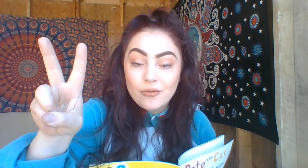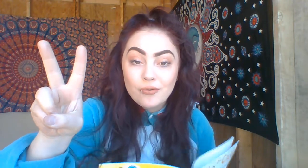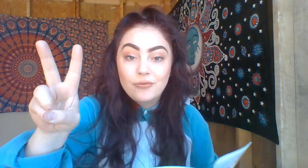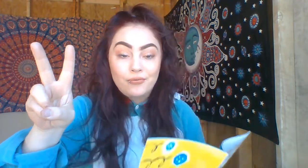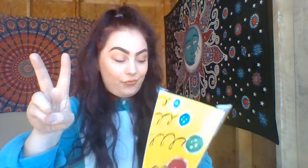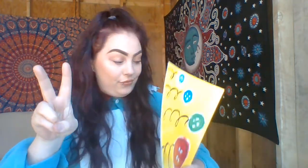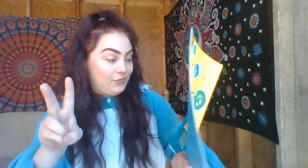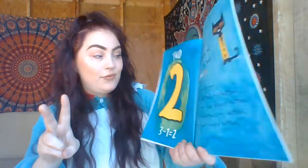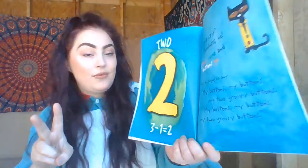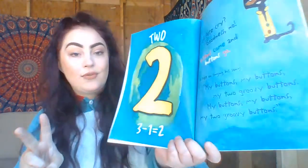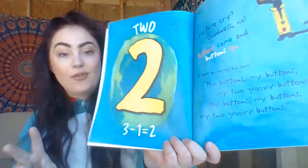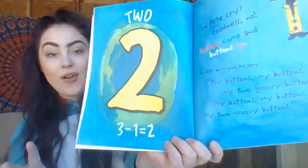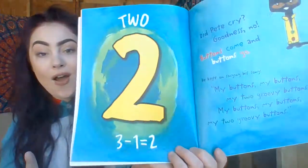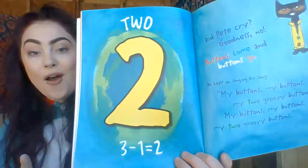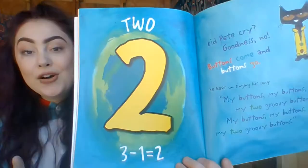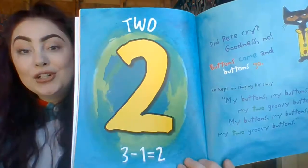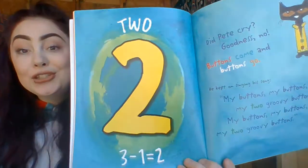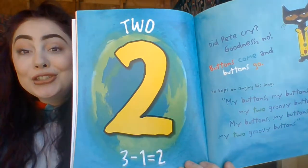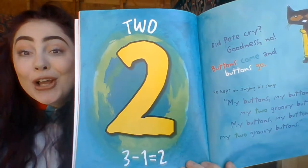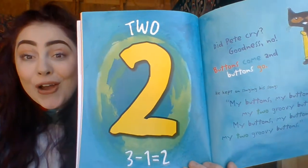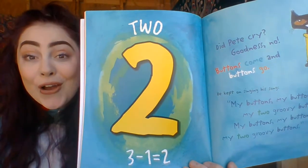So... Two!